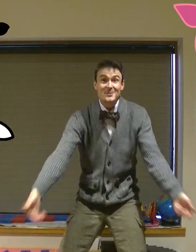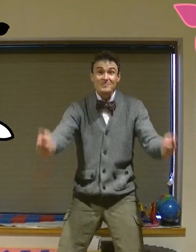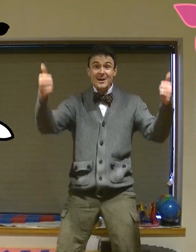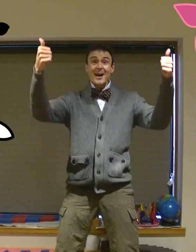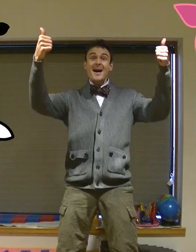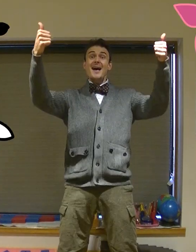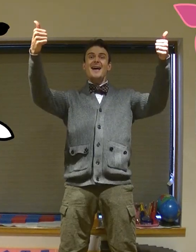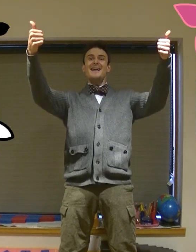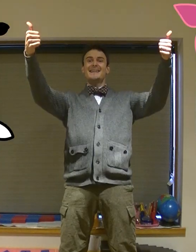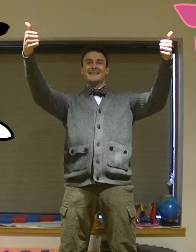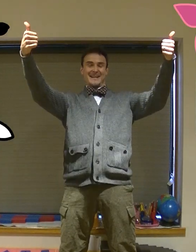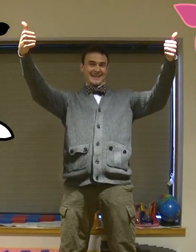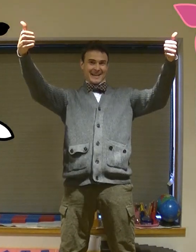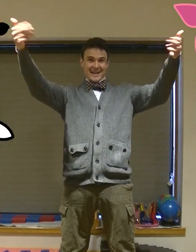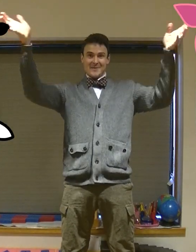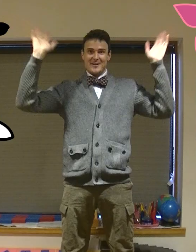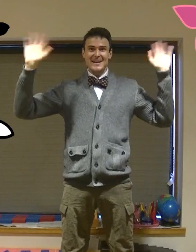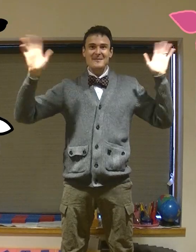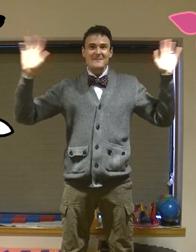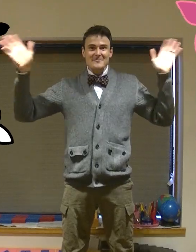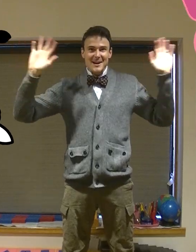Goodbye! Bye bye! Bye bye! you everybody!